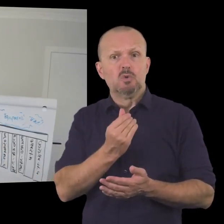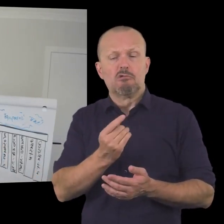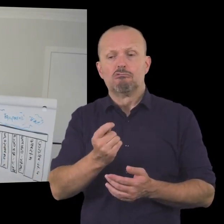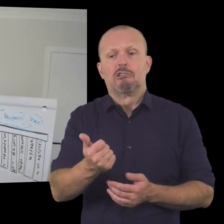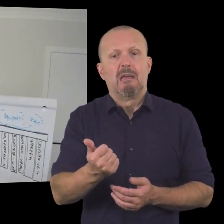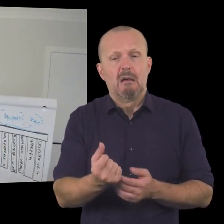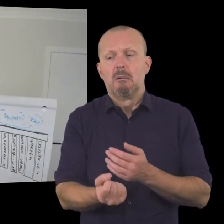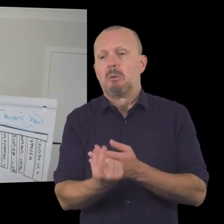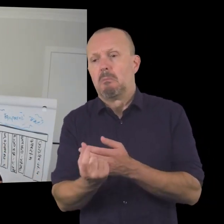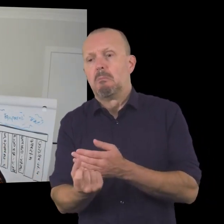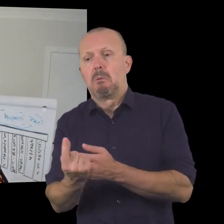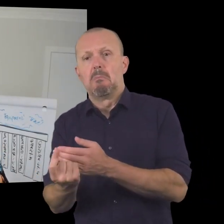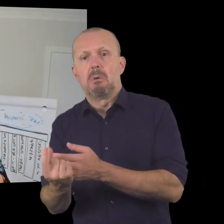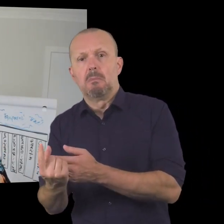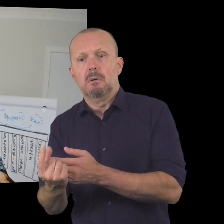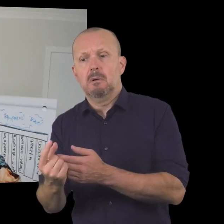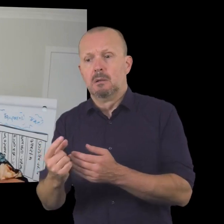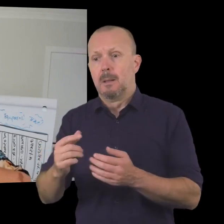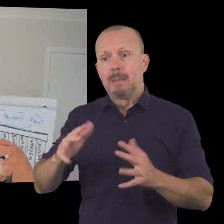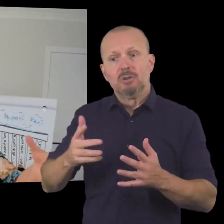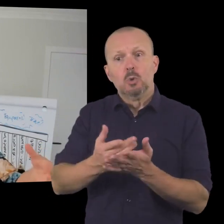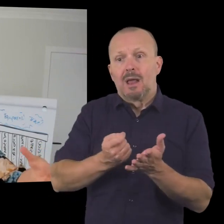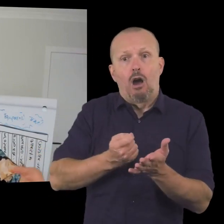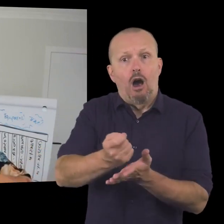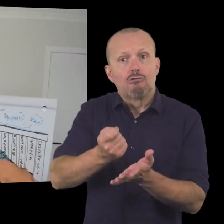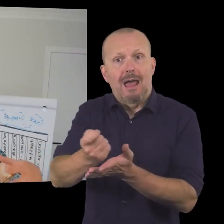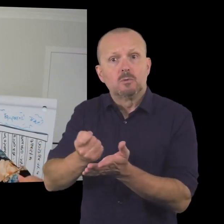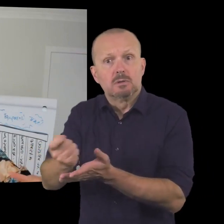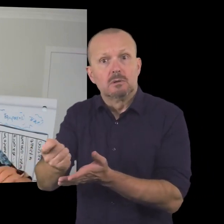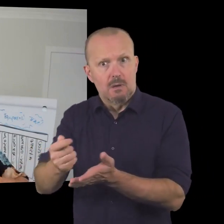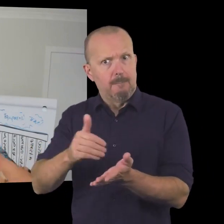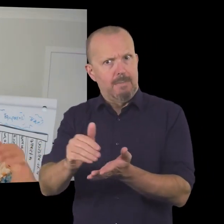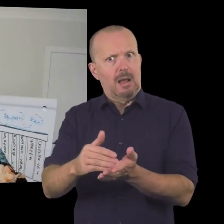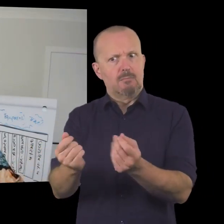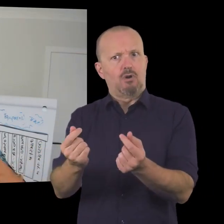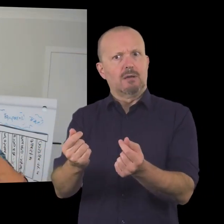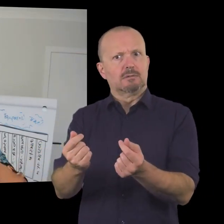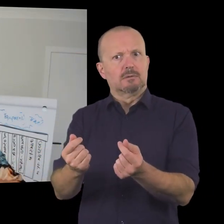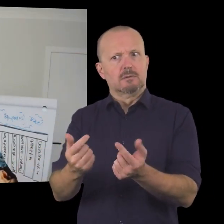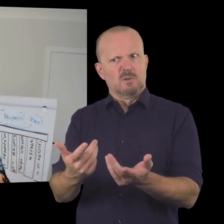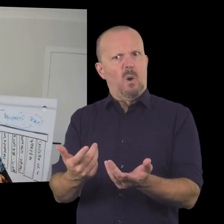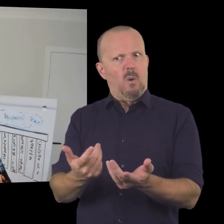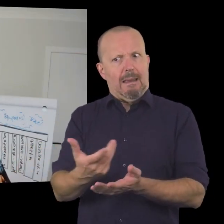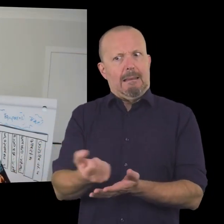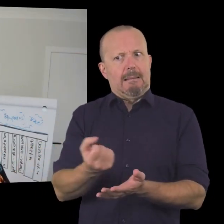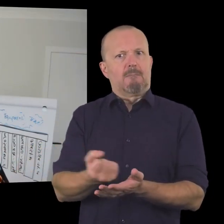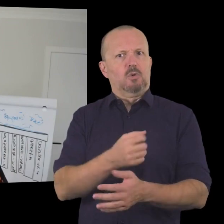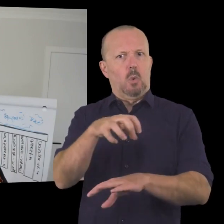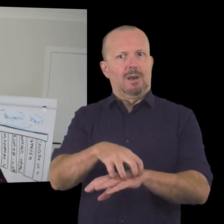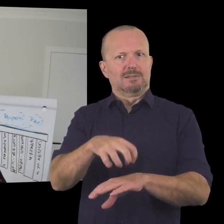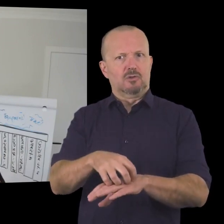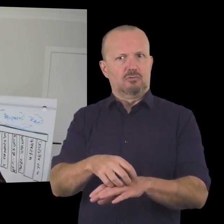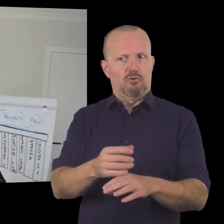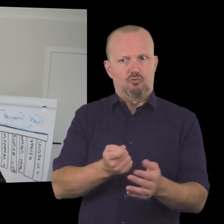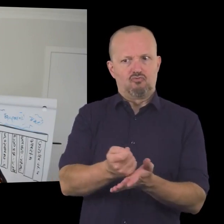all the time and that you can potentially uh hire out uh at a market rate and earn income for your organization through providing